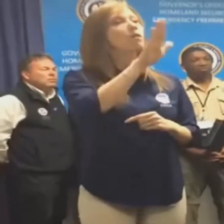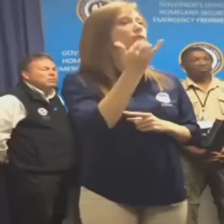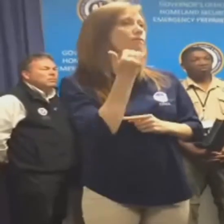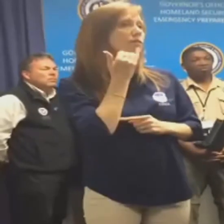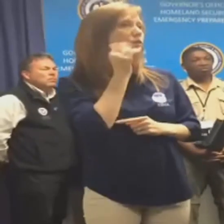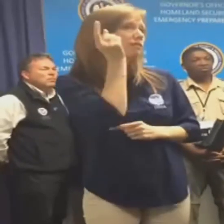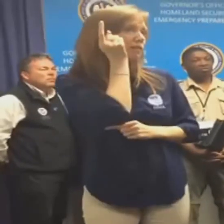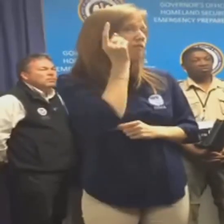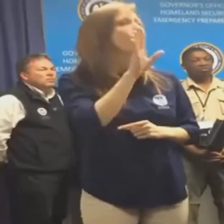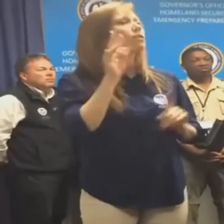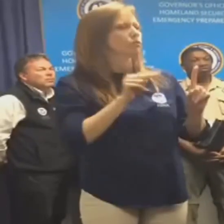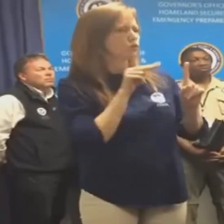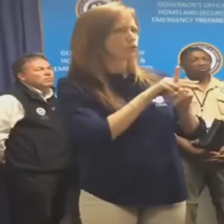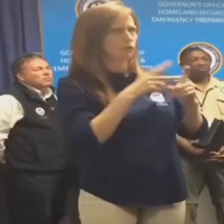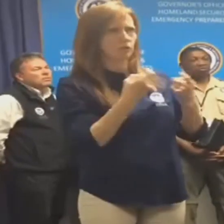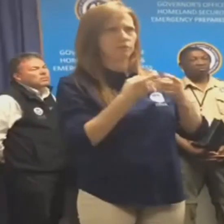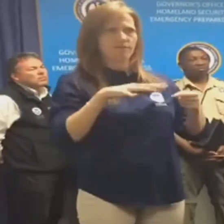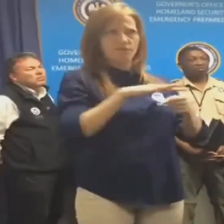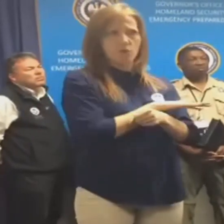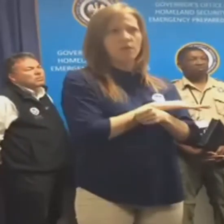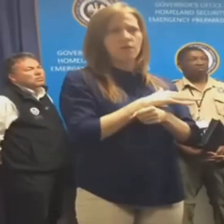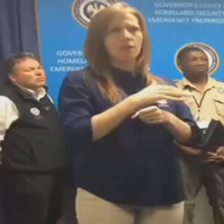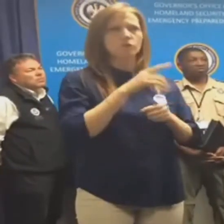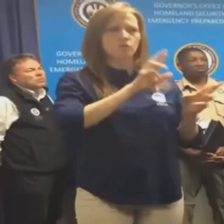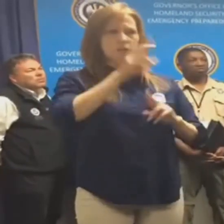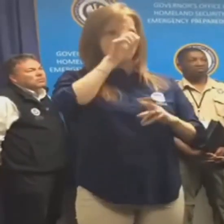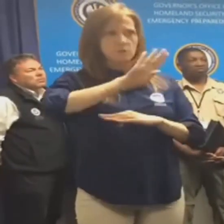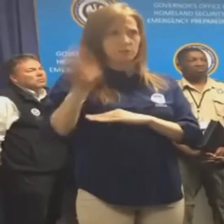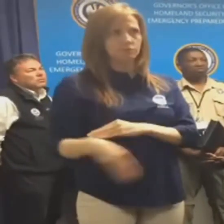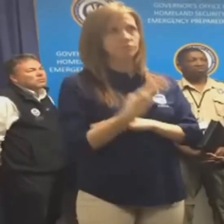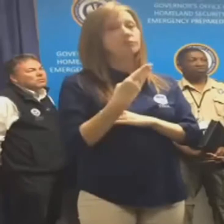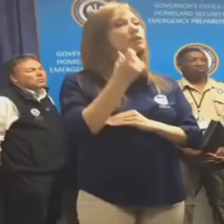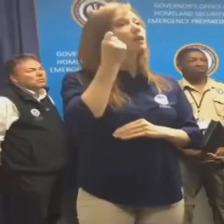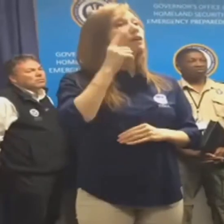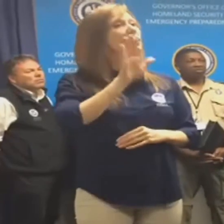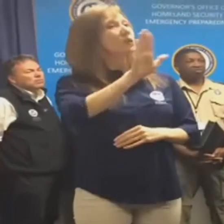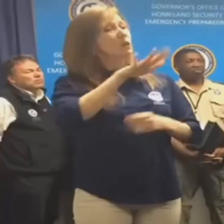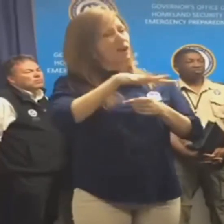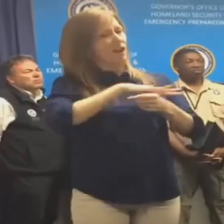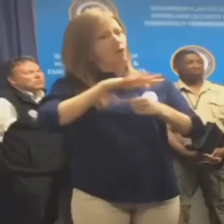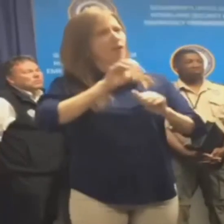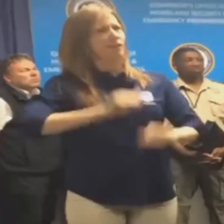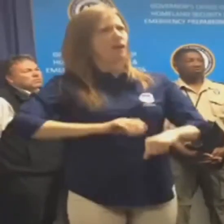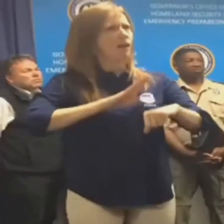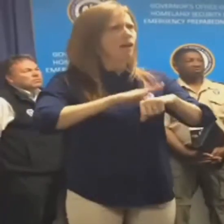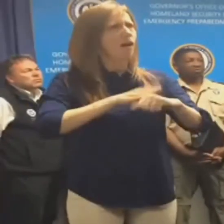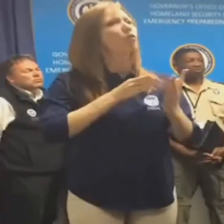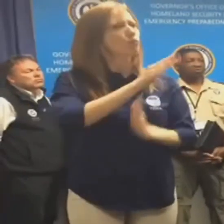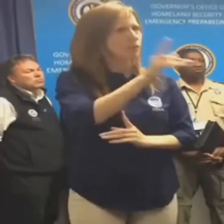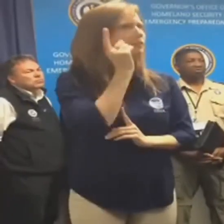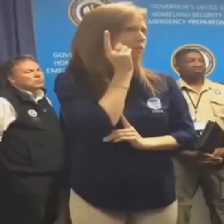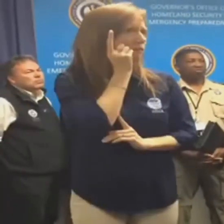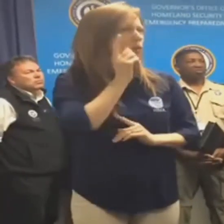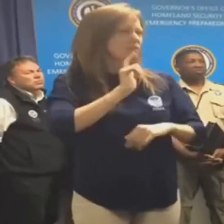charged and on tonight and close to you this evening. The National Weather Service has the ability to send alerts